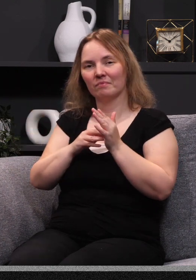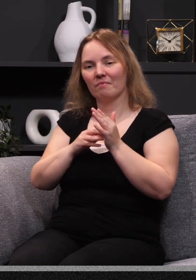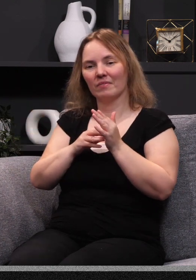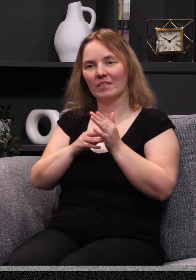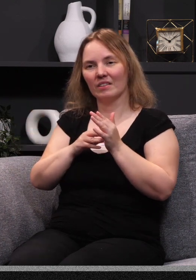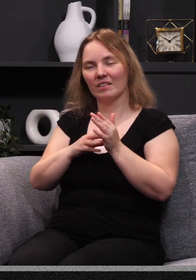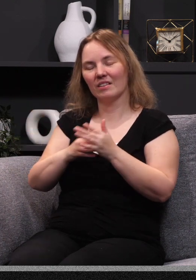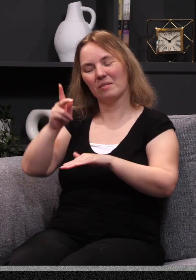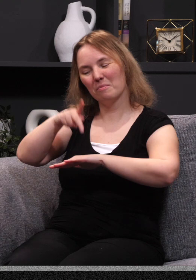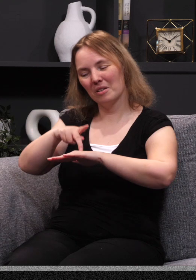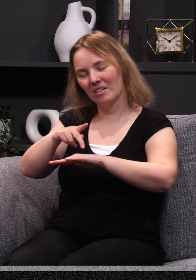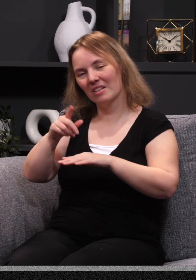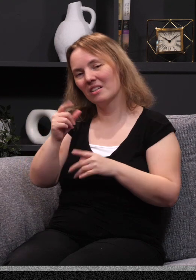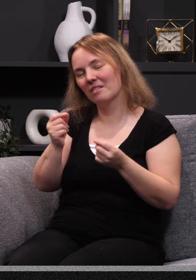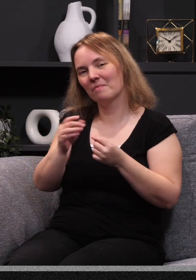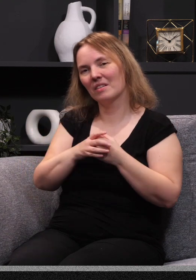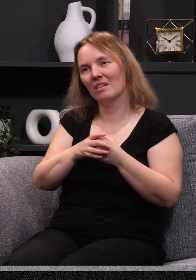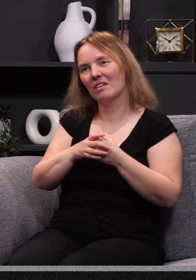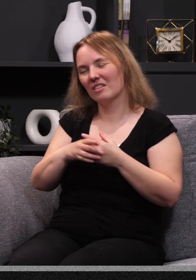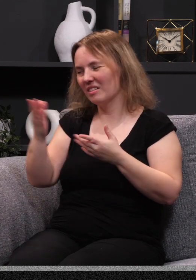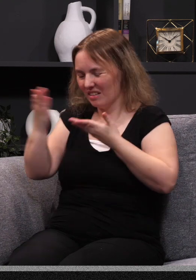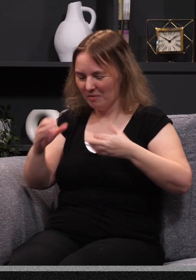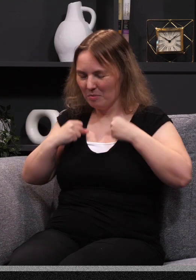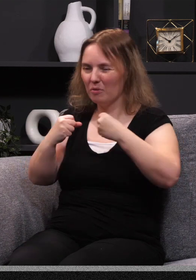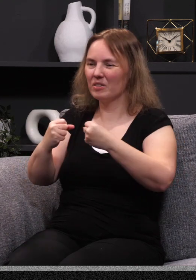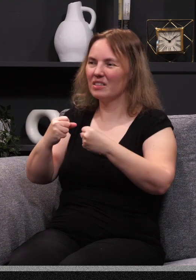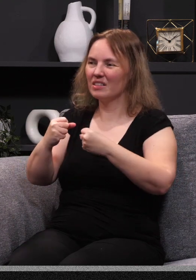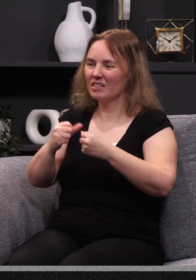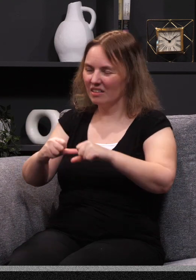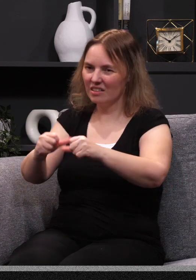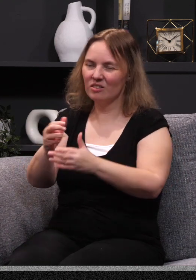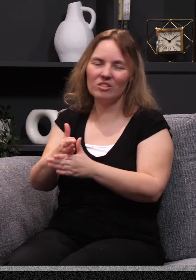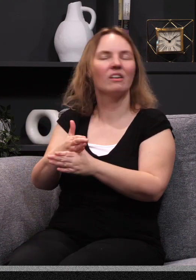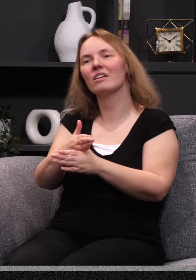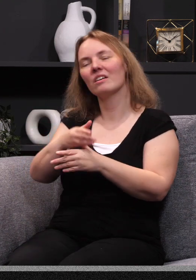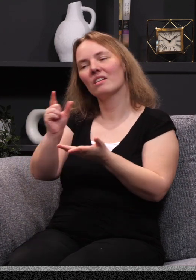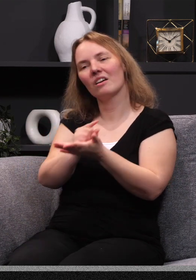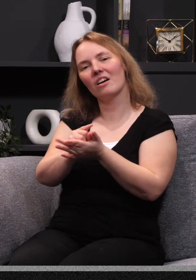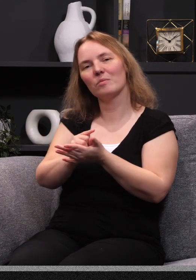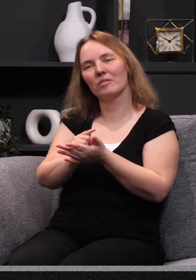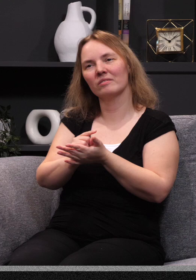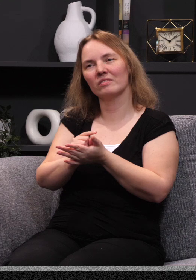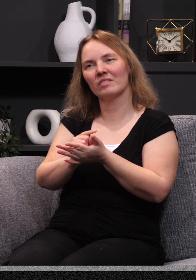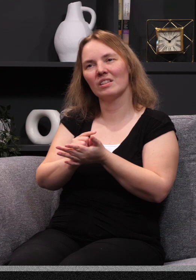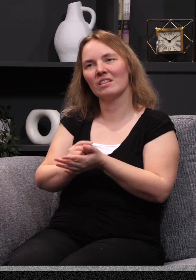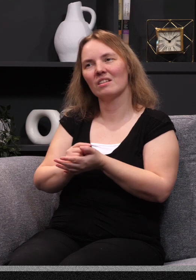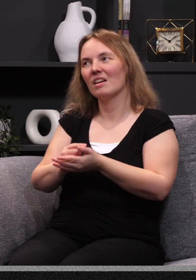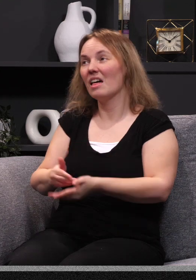again, kind of like Peter did during the persecution, and say, Lord, would you give us boldness to go back out there and keep sharing the gospel? Would you give us that boldness? What does the Bible